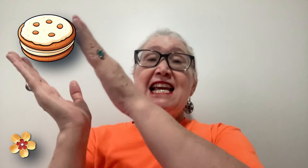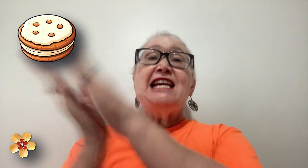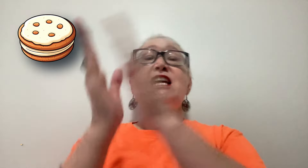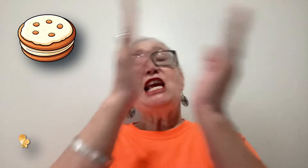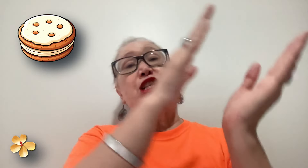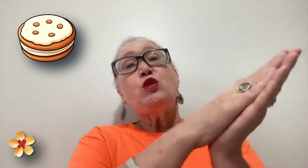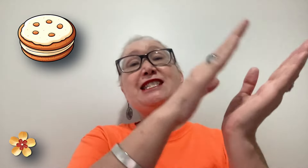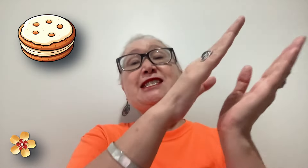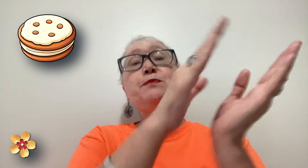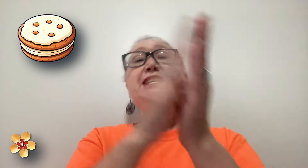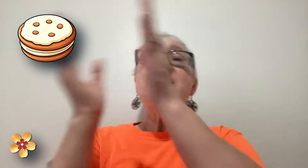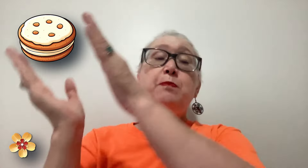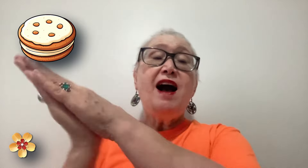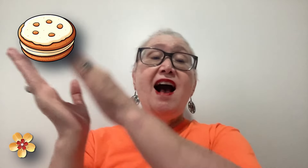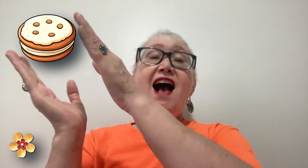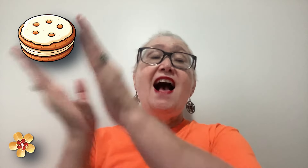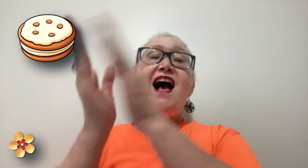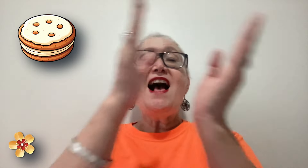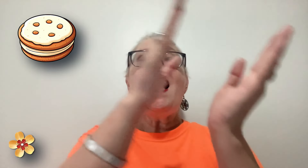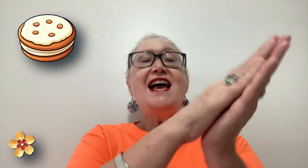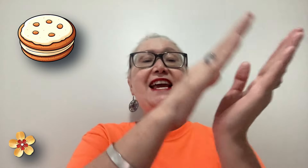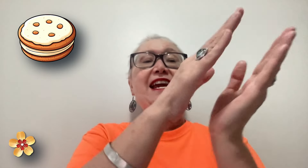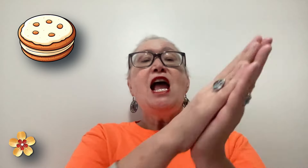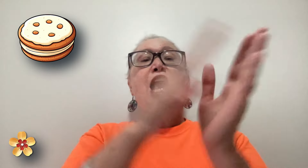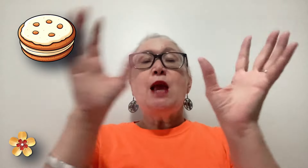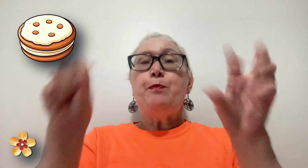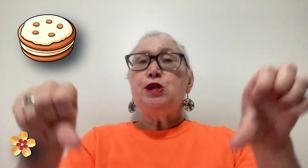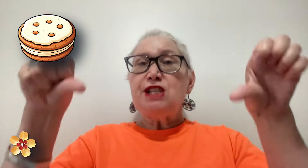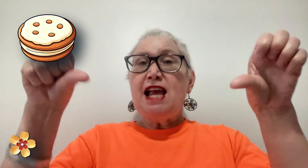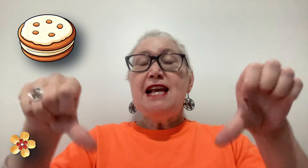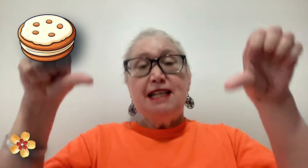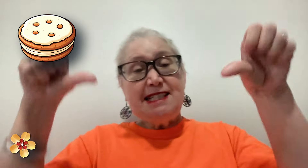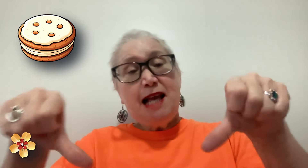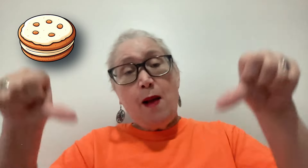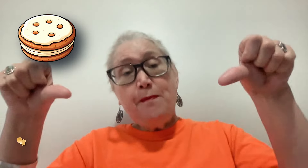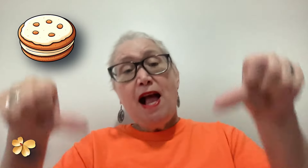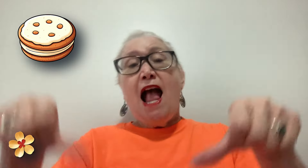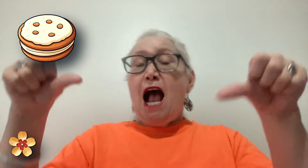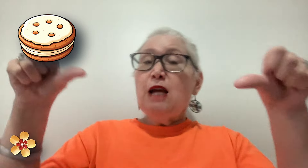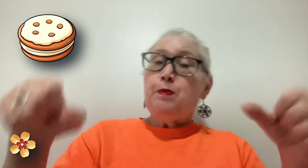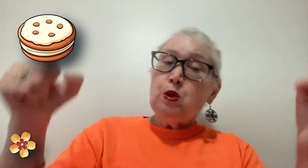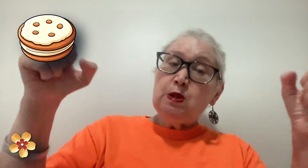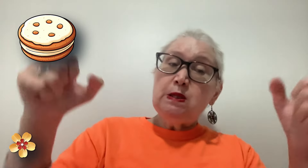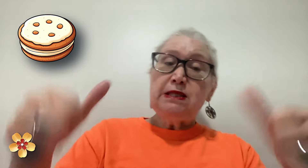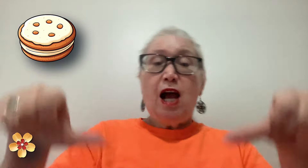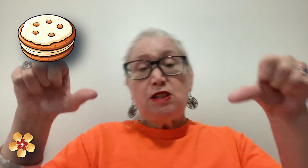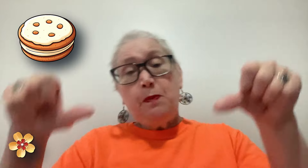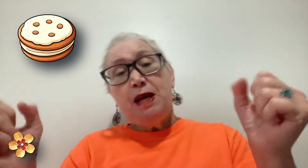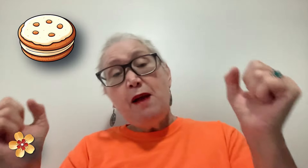his Christmas pie. He put in his thumb and pulled out a plum